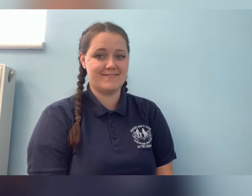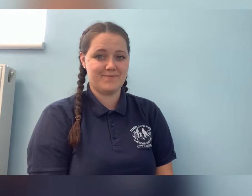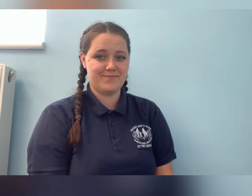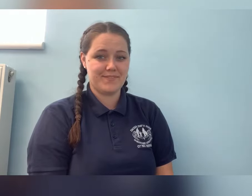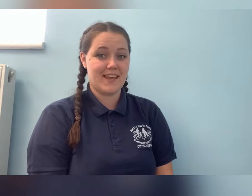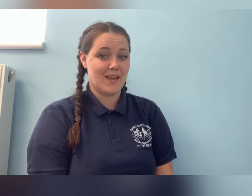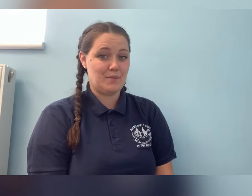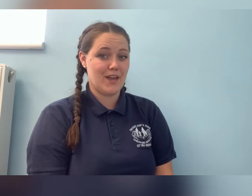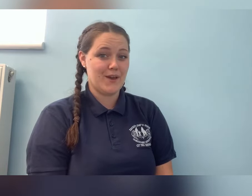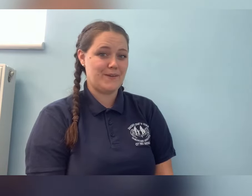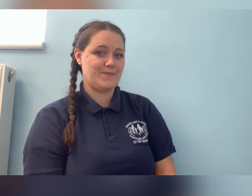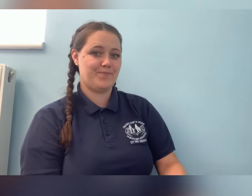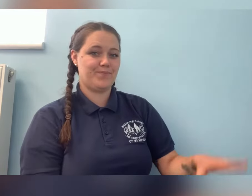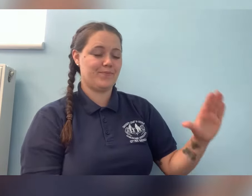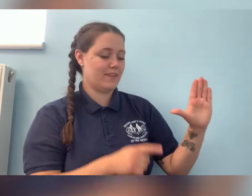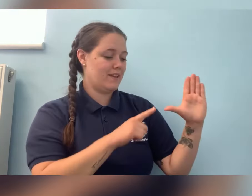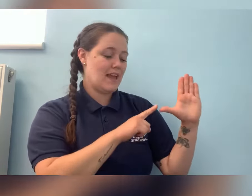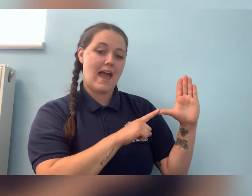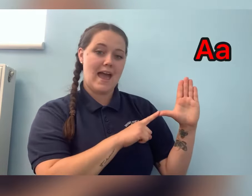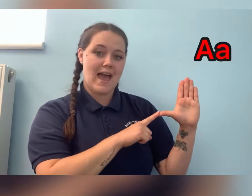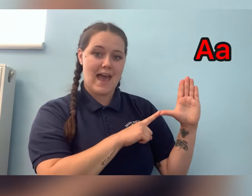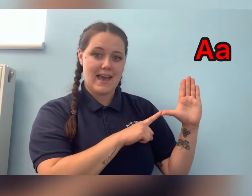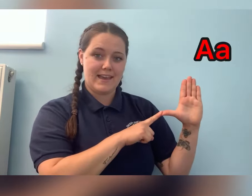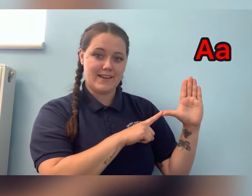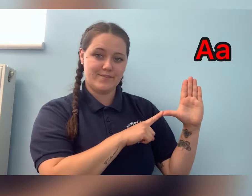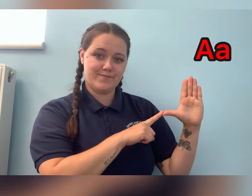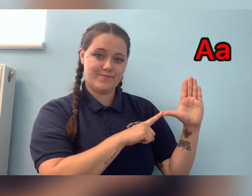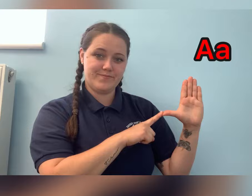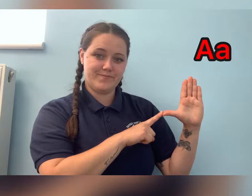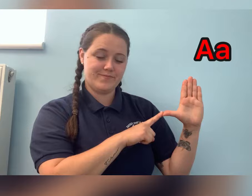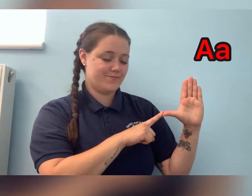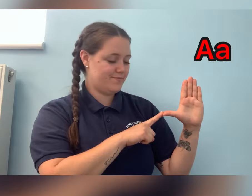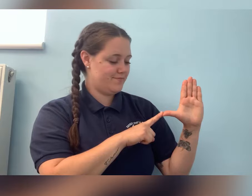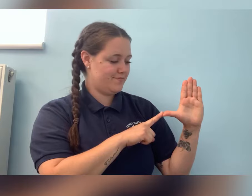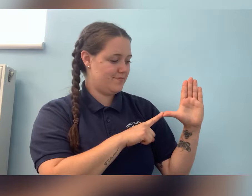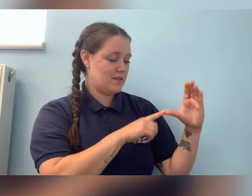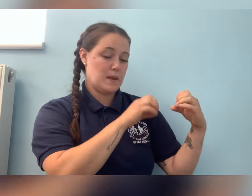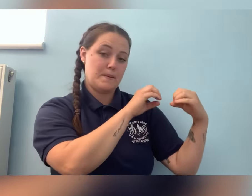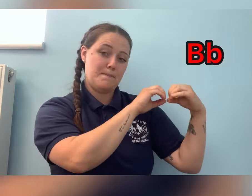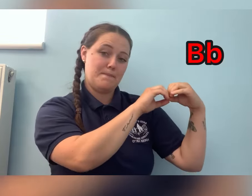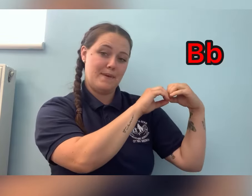Here we go. A, B,